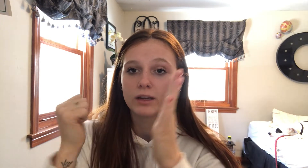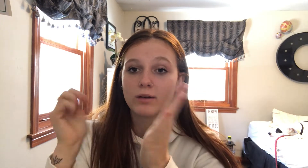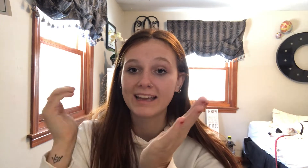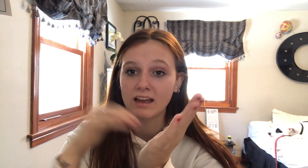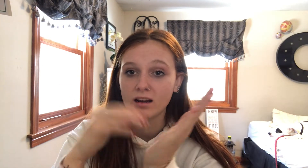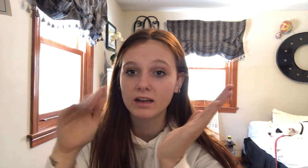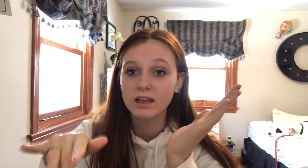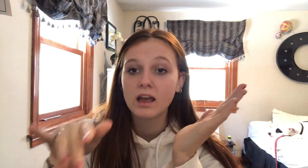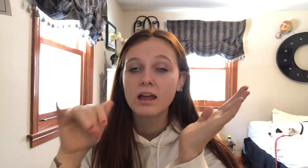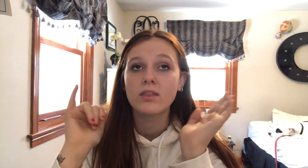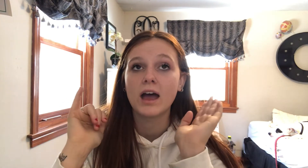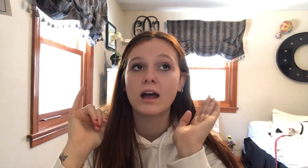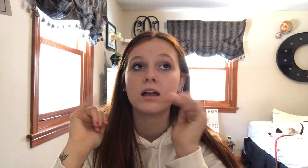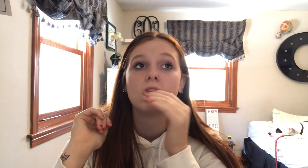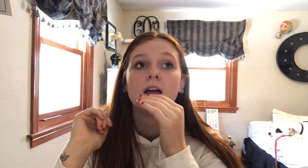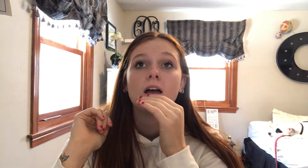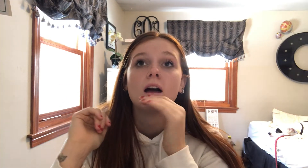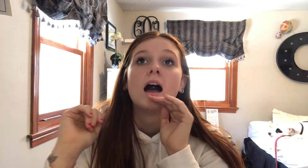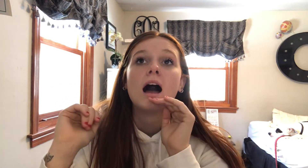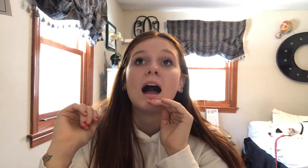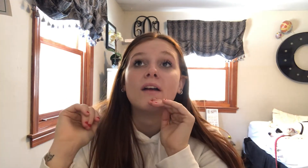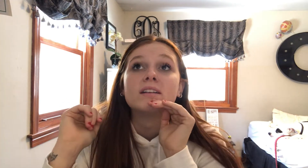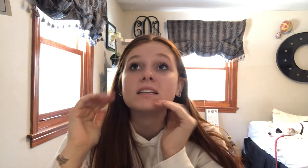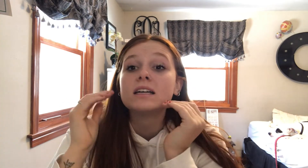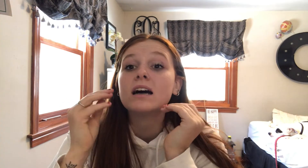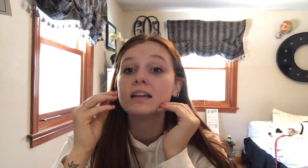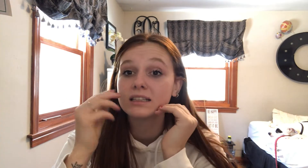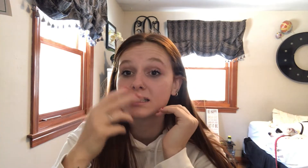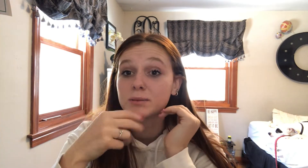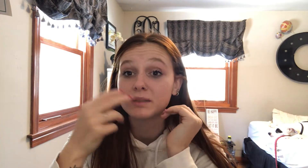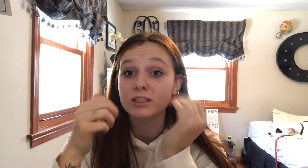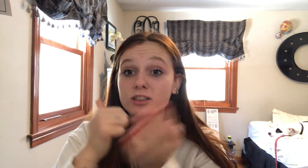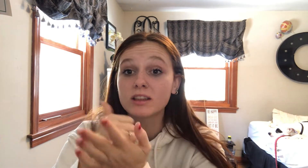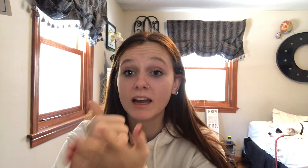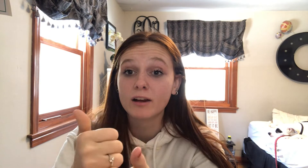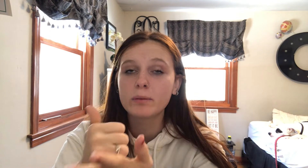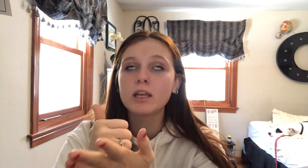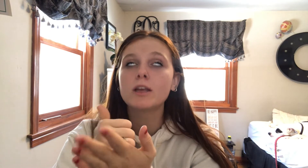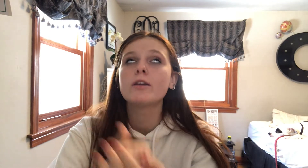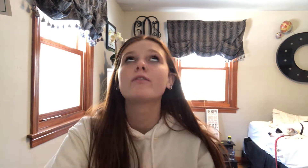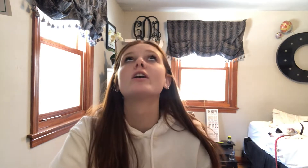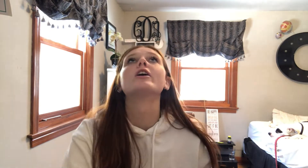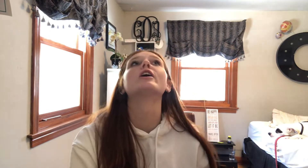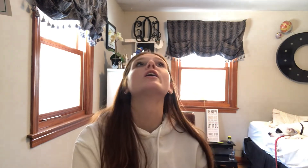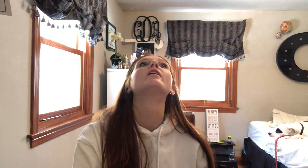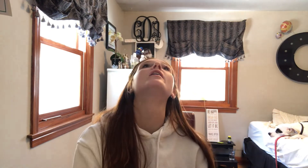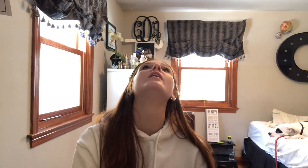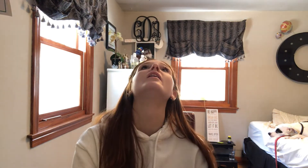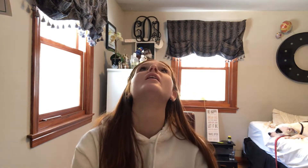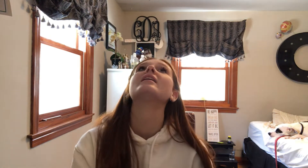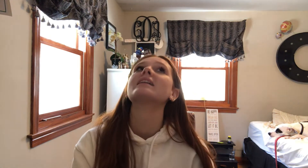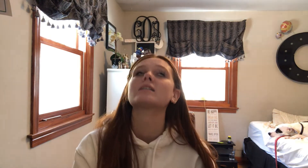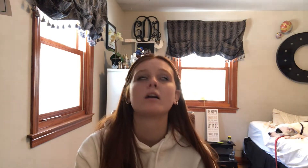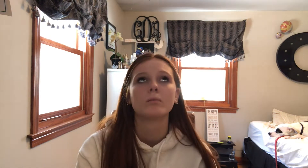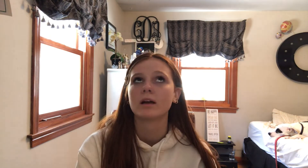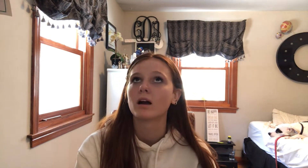again on it that I went to speech therapy for, oh my God,